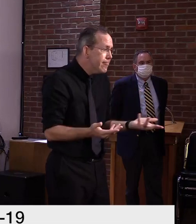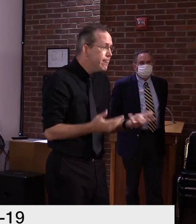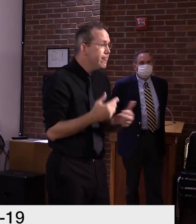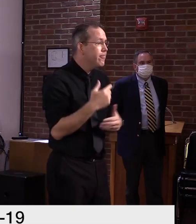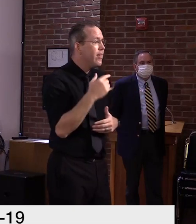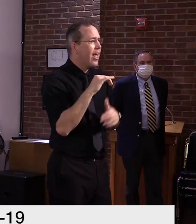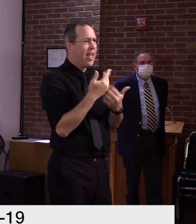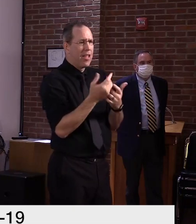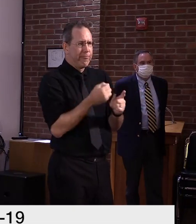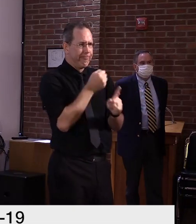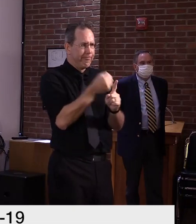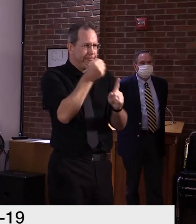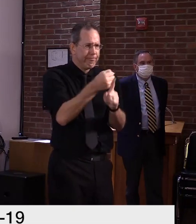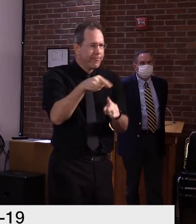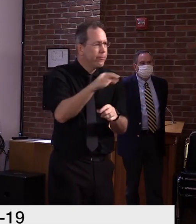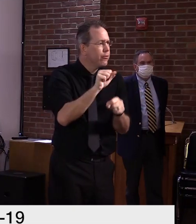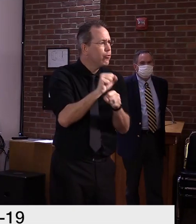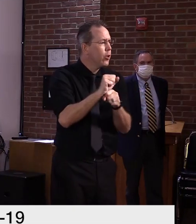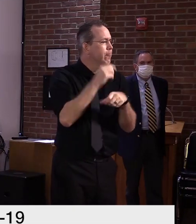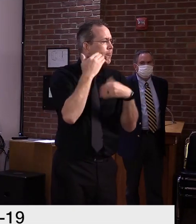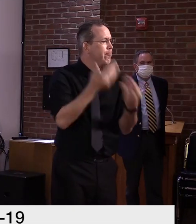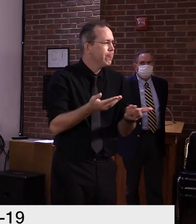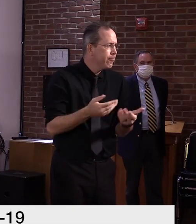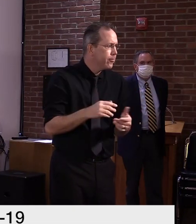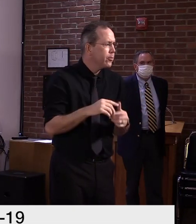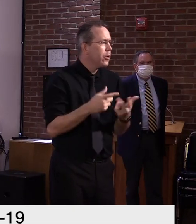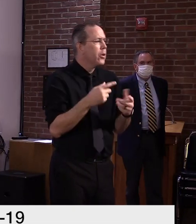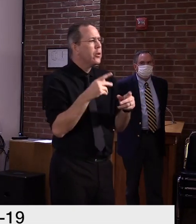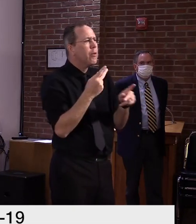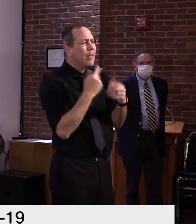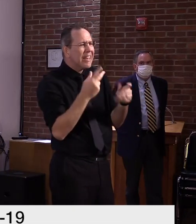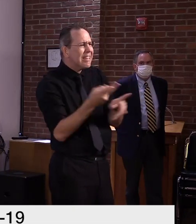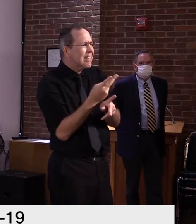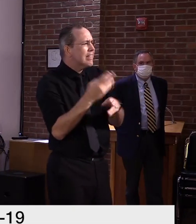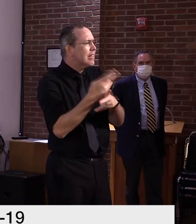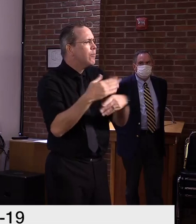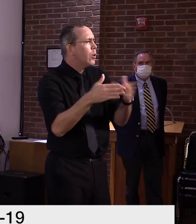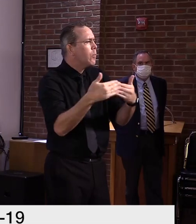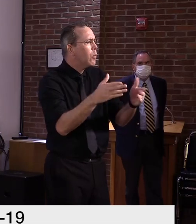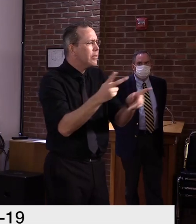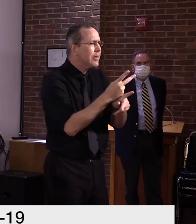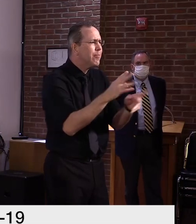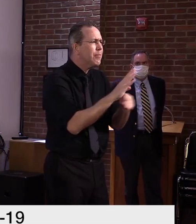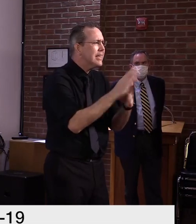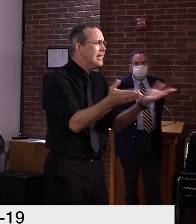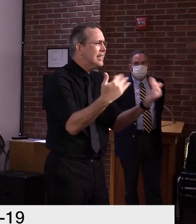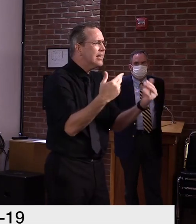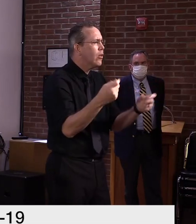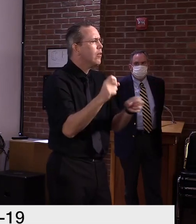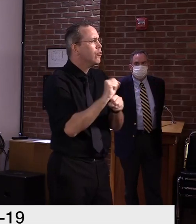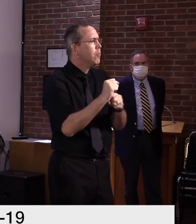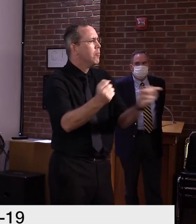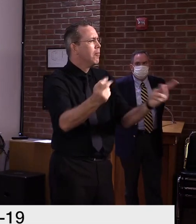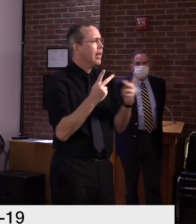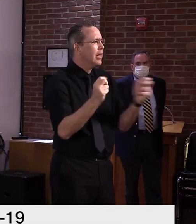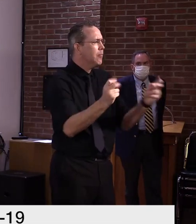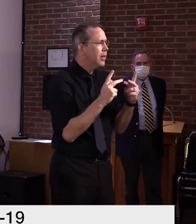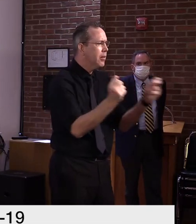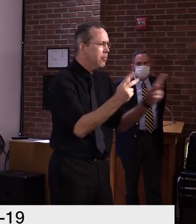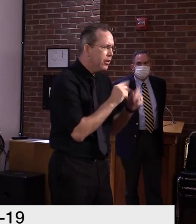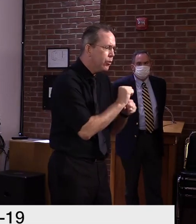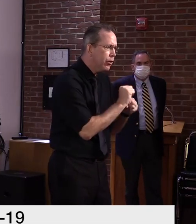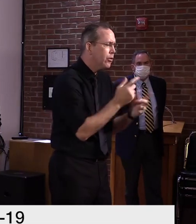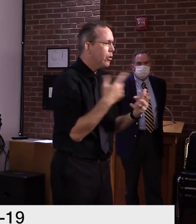open up the economy so that people can get back to work, which is of great concern to me. Commissioner Harrington,